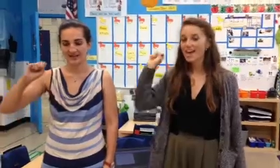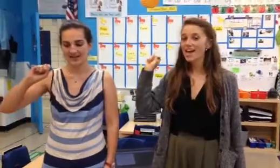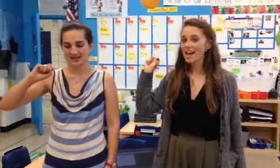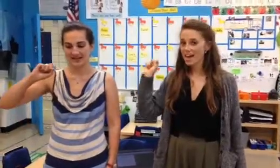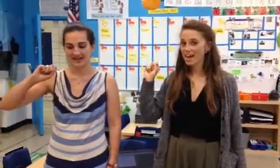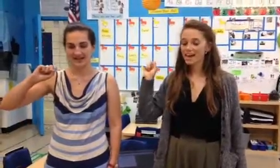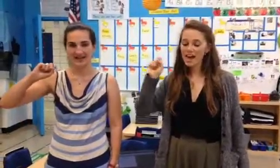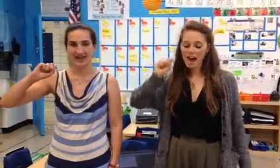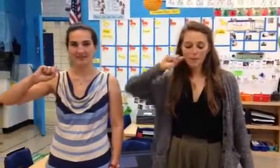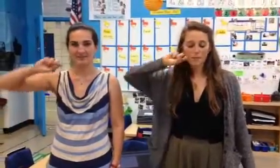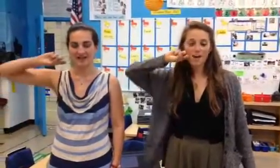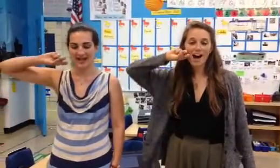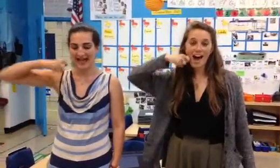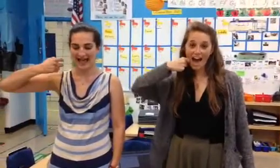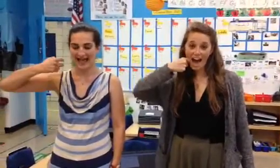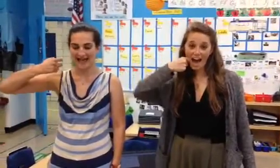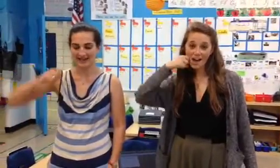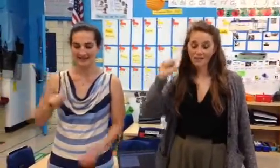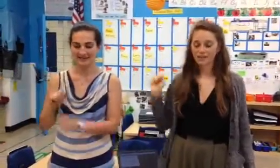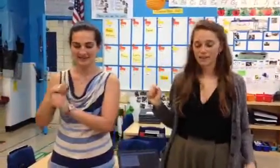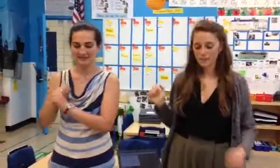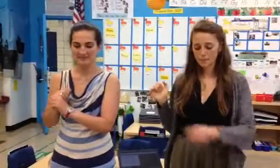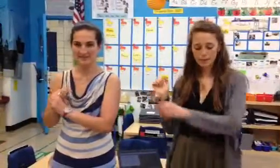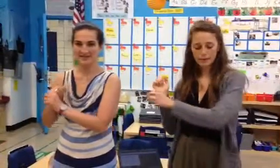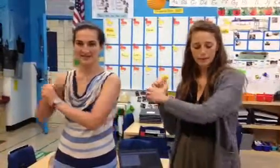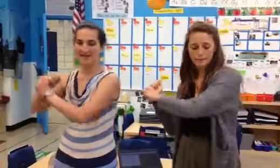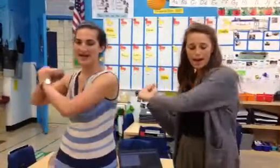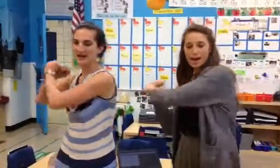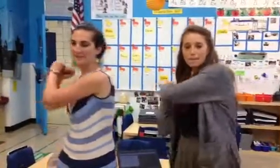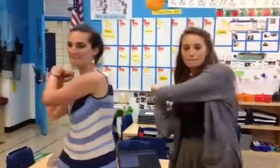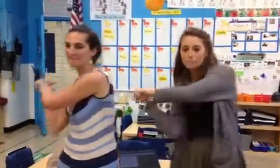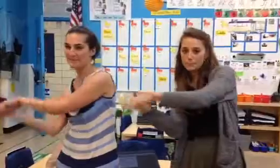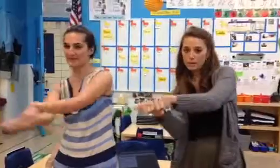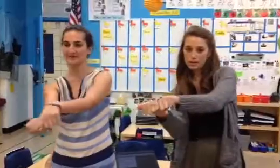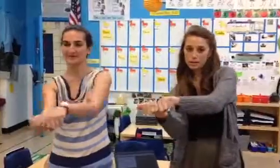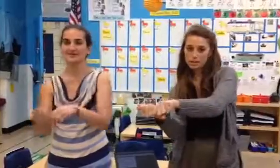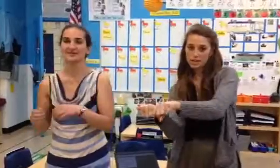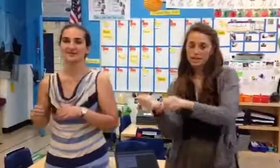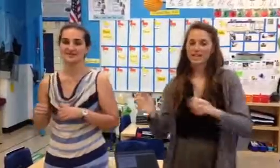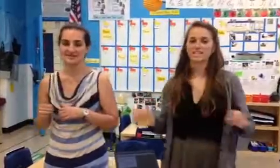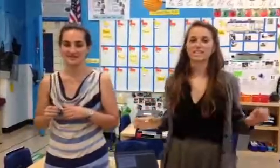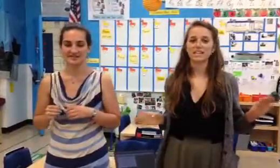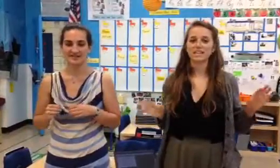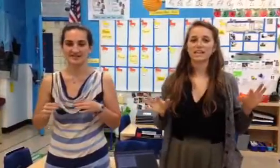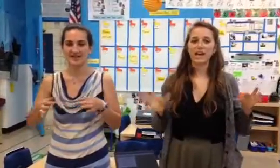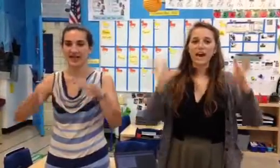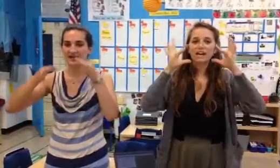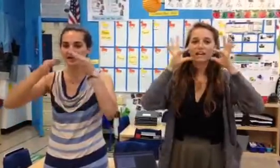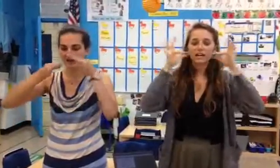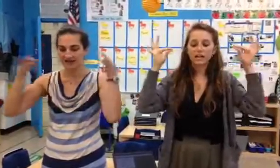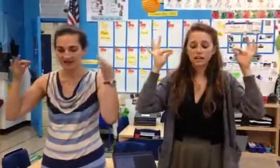A, apple, a. B, bat, b. C, cat, c.